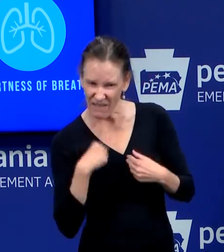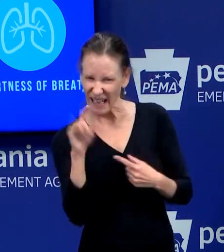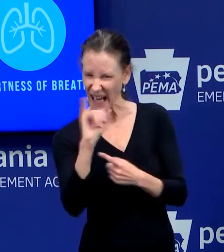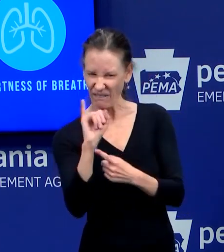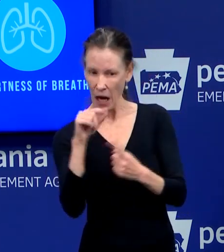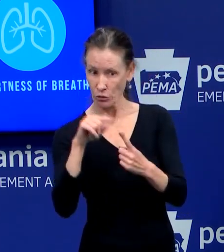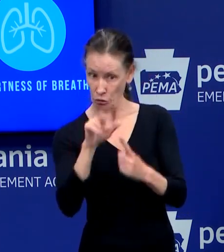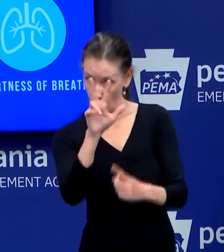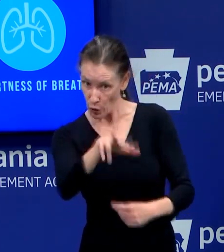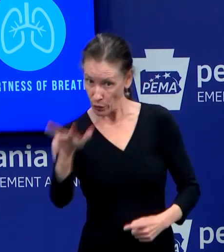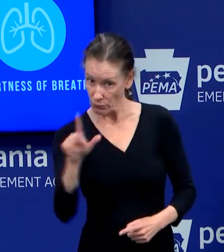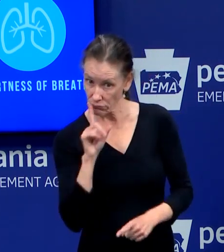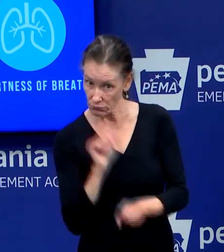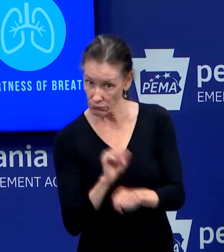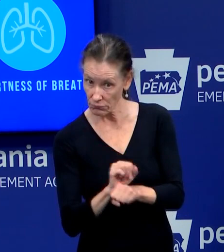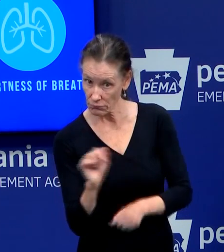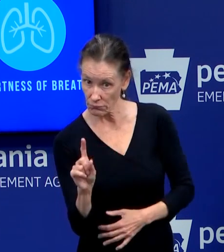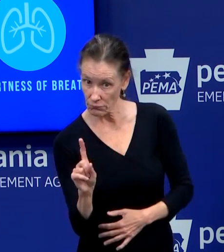Can we use community spread?